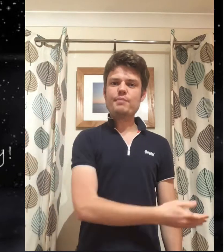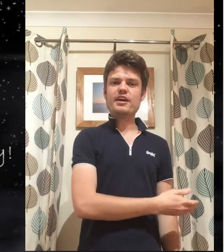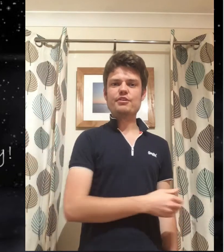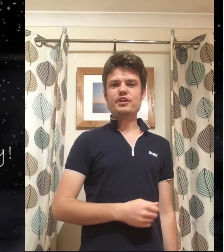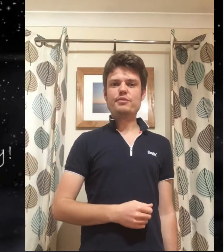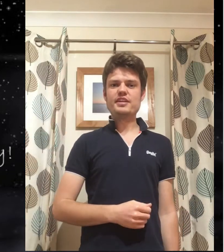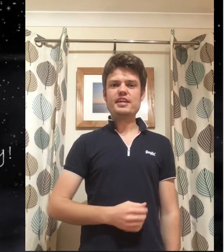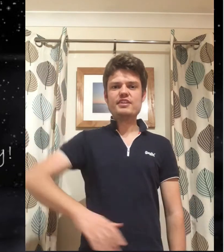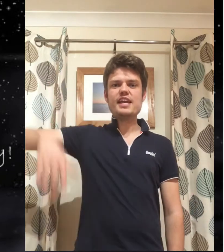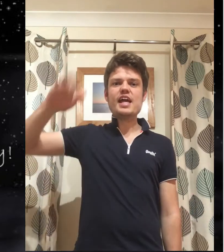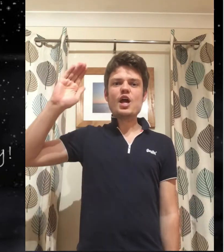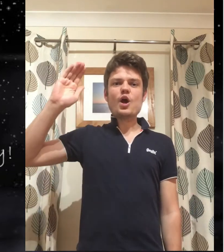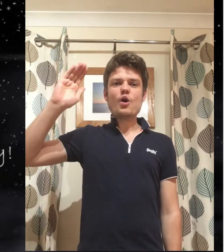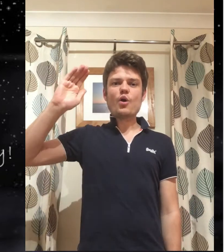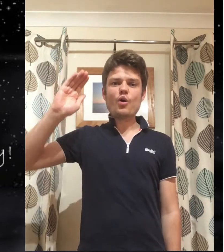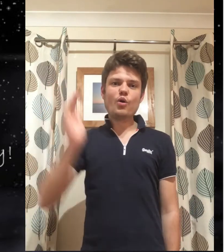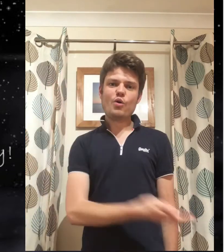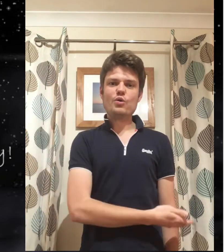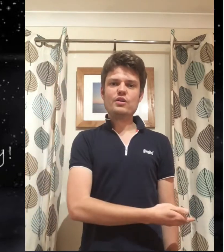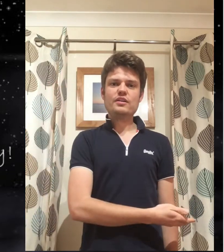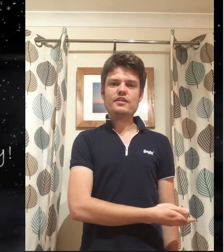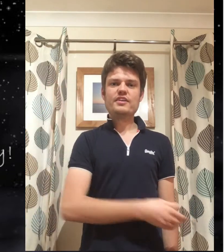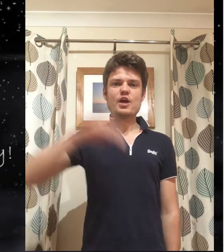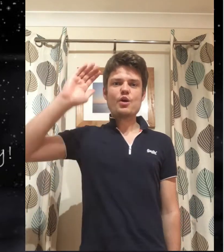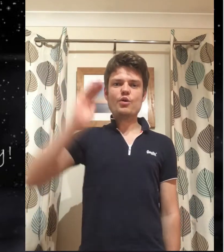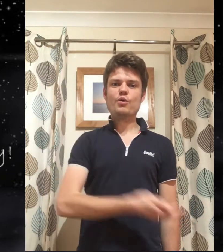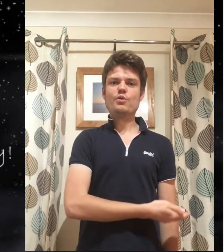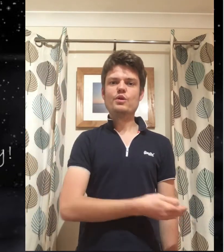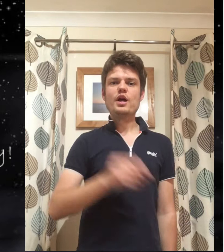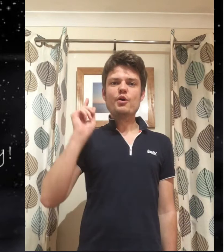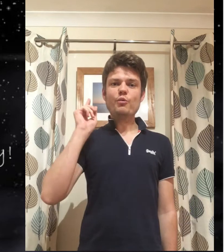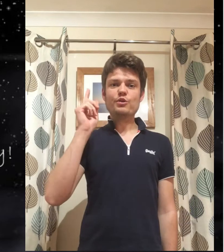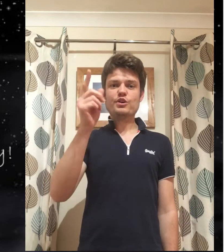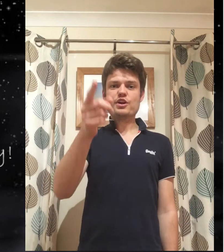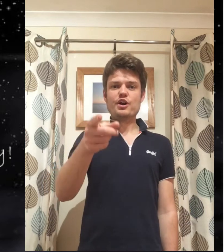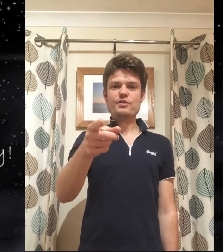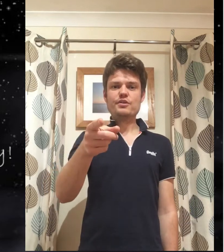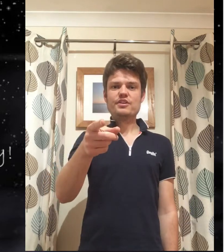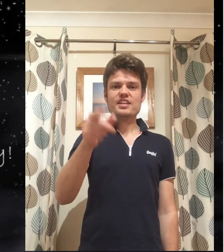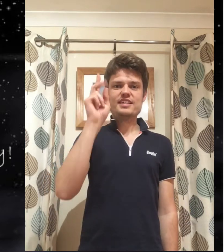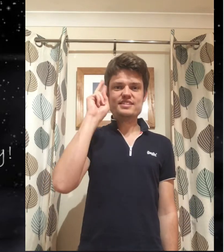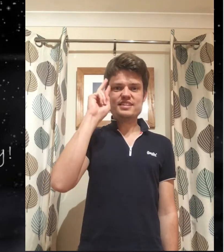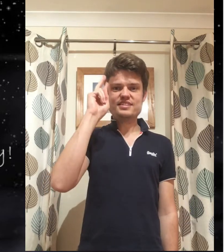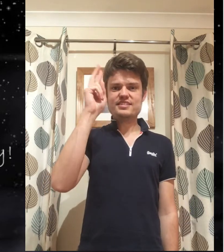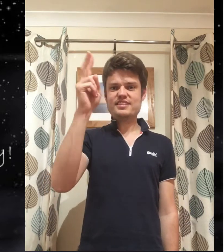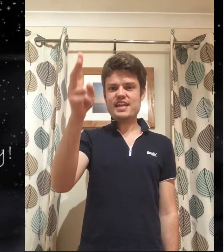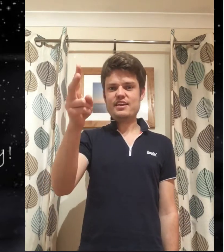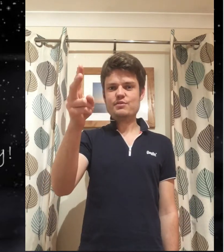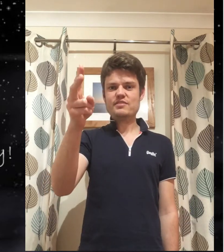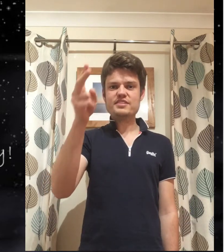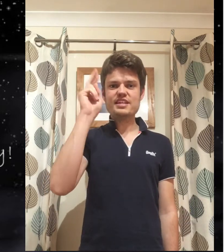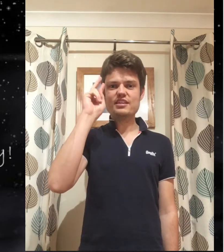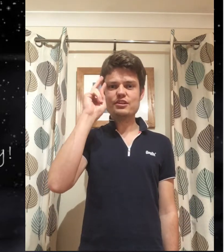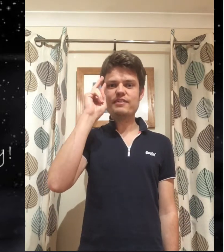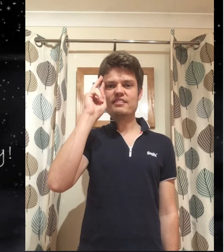swipe it across our body. Are ready? All, all will go to see.